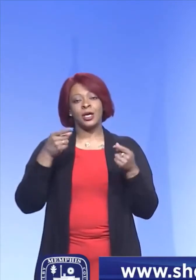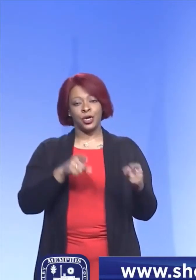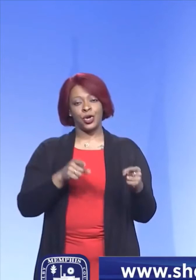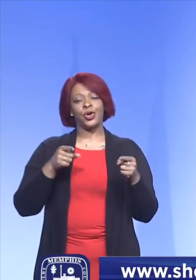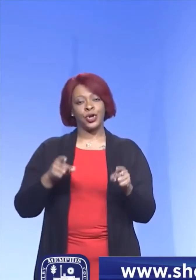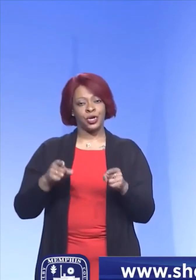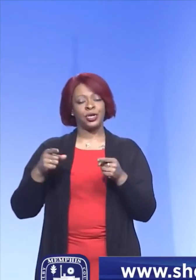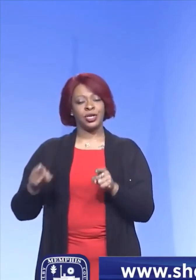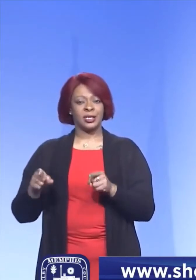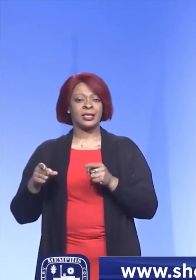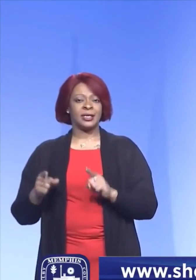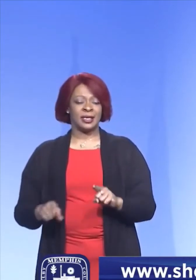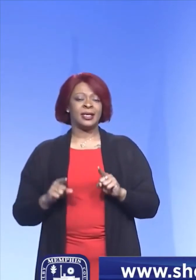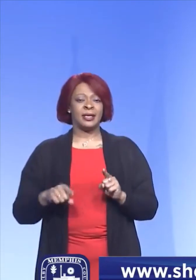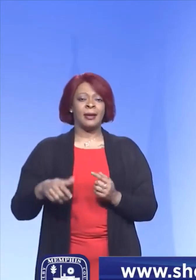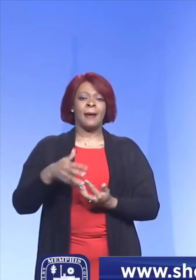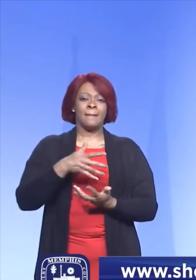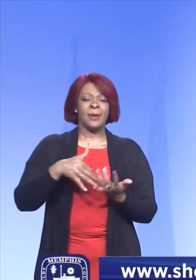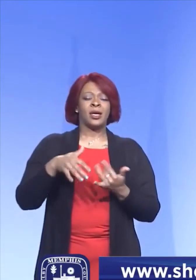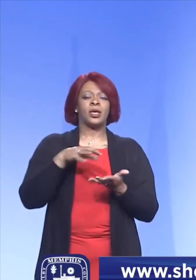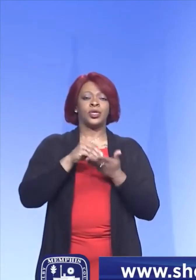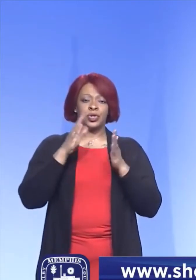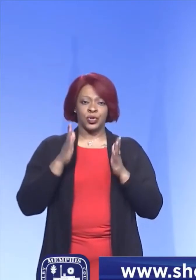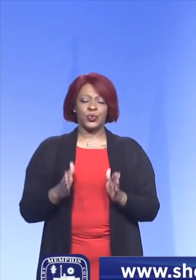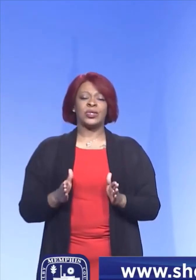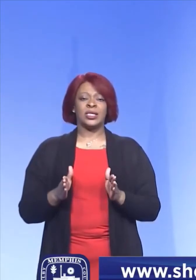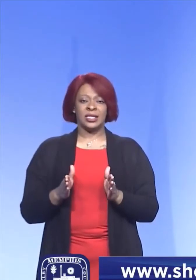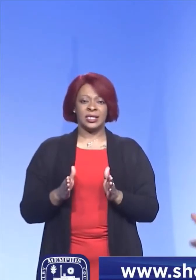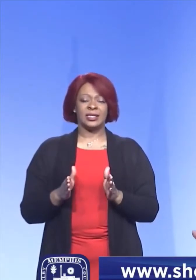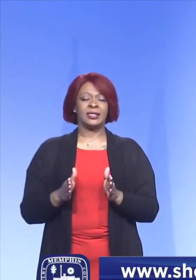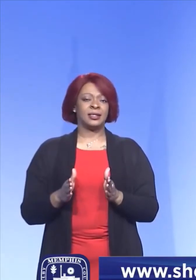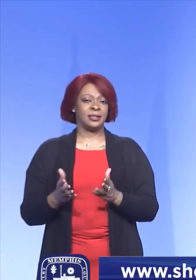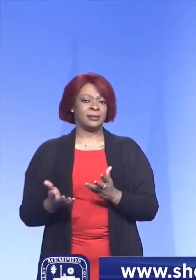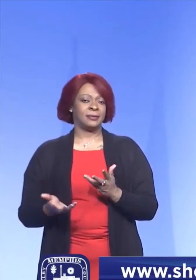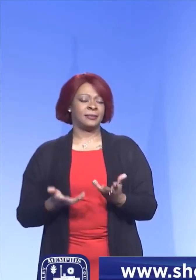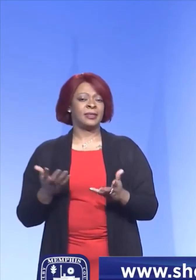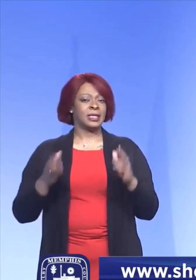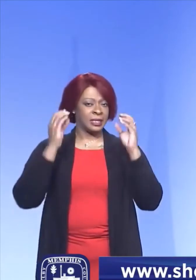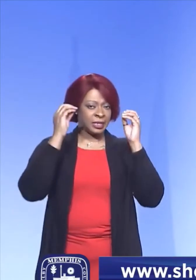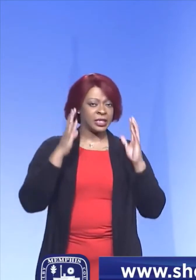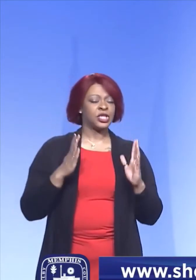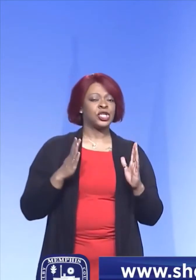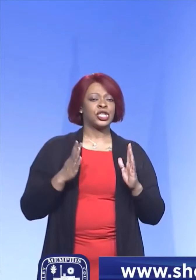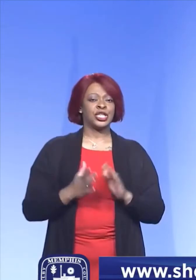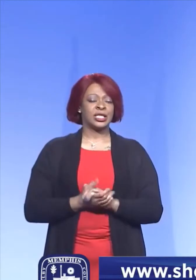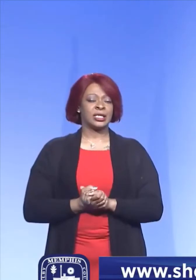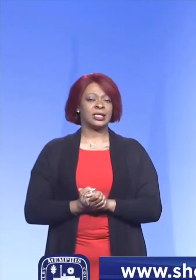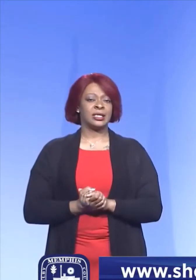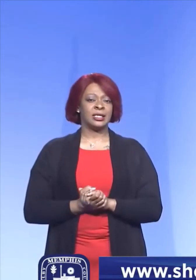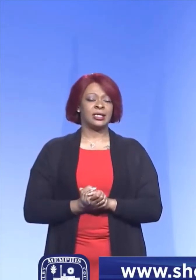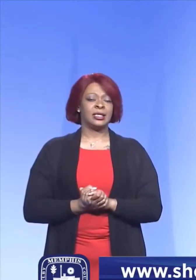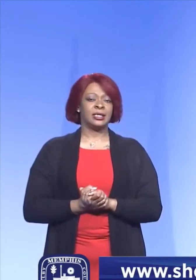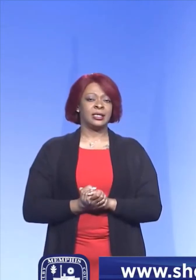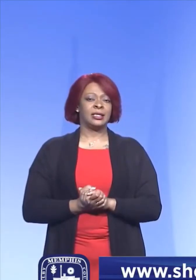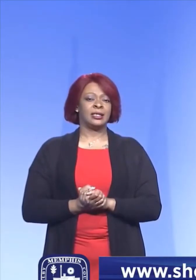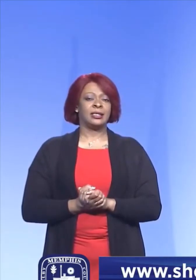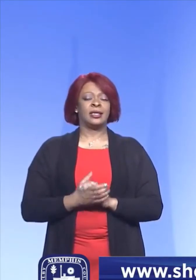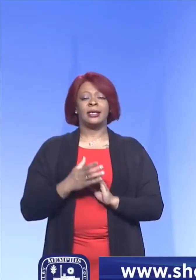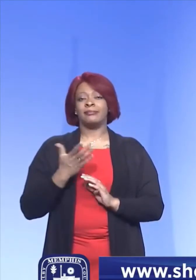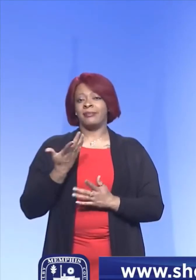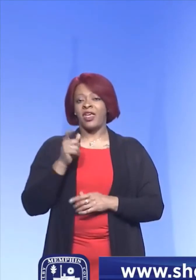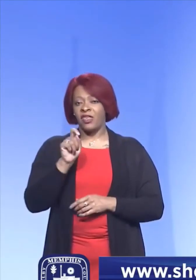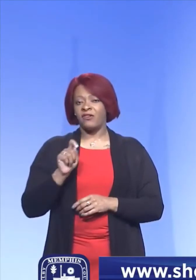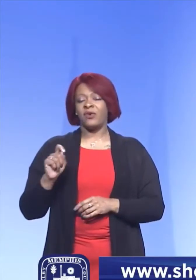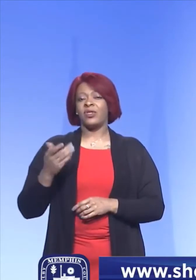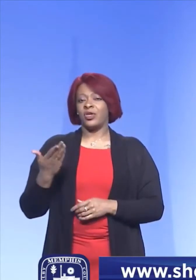among students, teachers, and therefore there